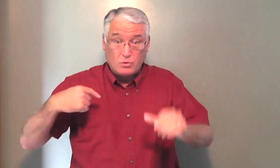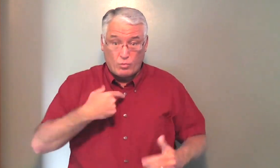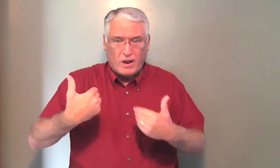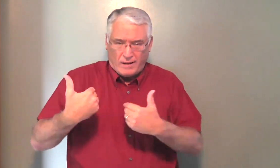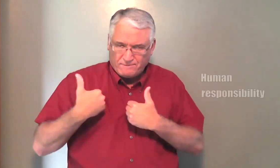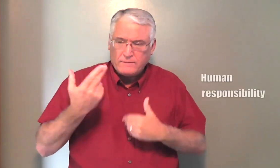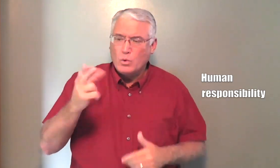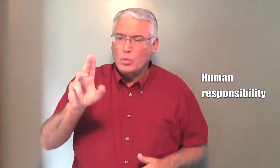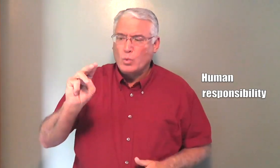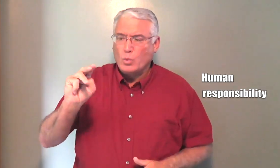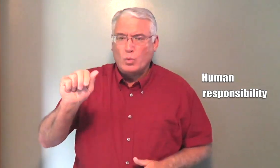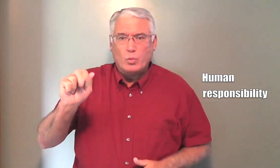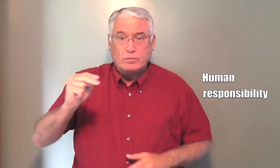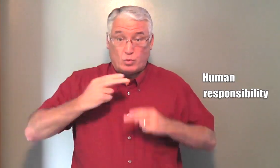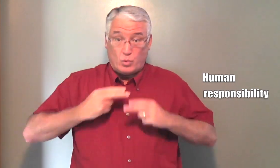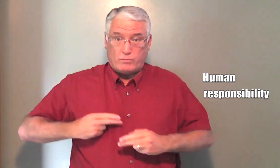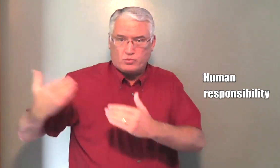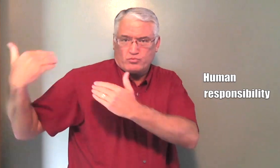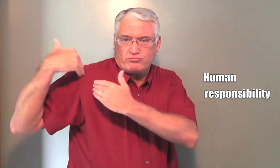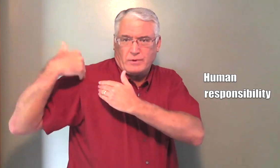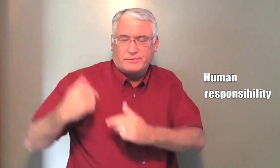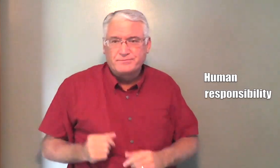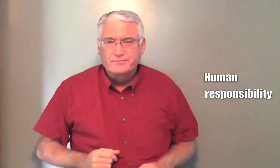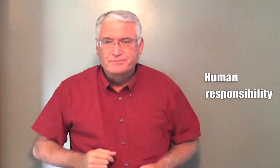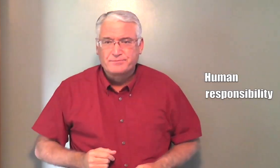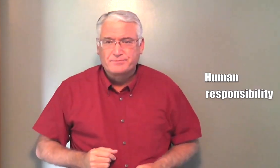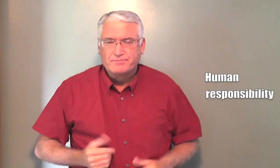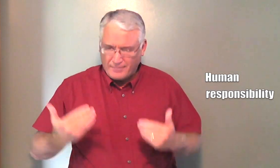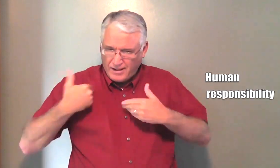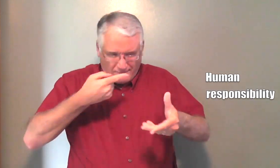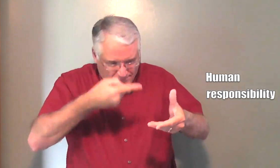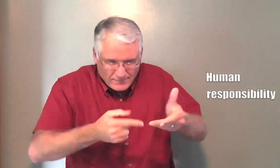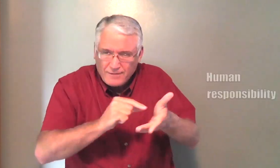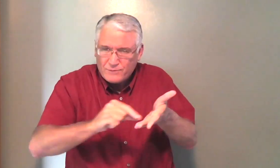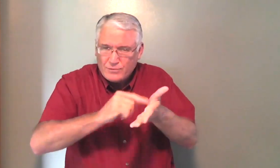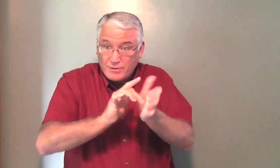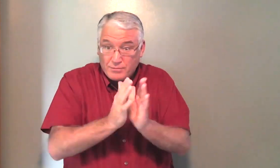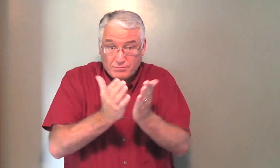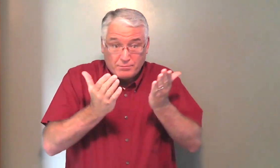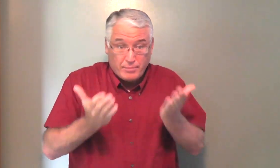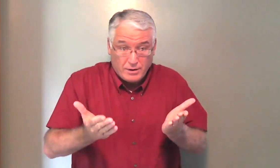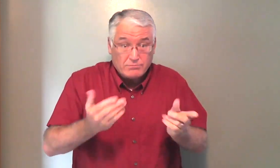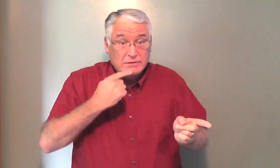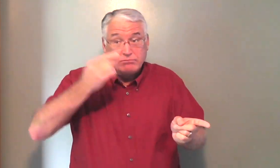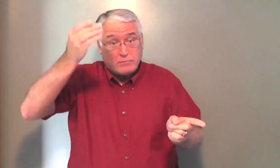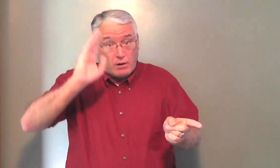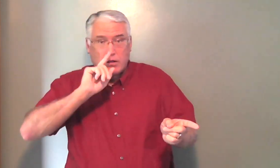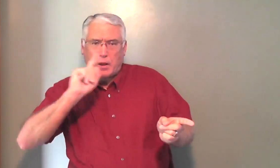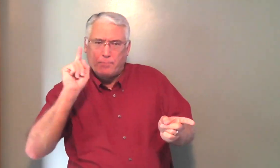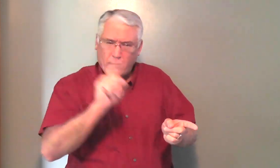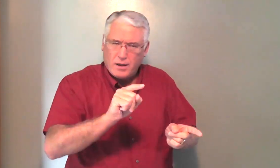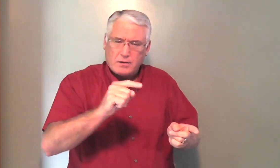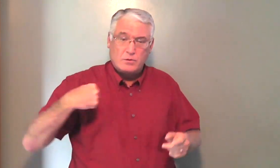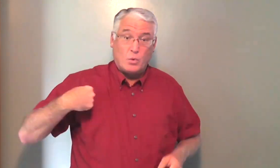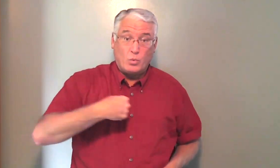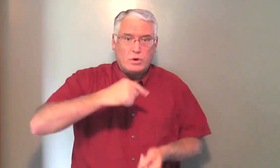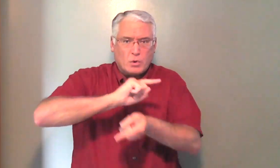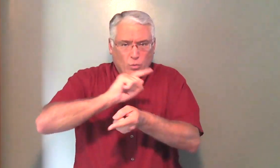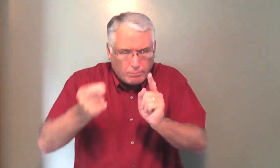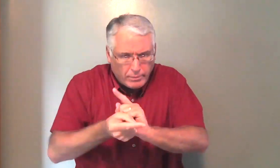also teaches that at the same time we have human responsibility. You know, there are verses that say that God commands that we